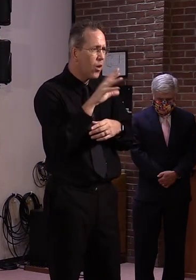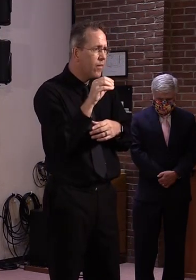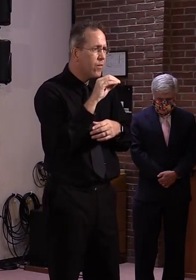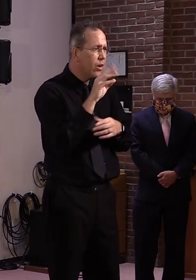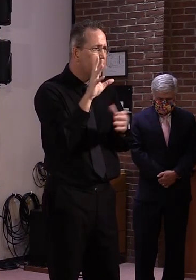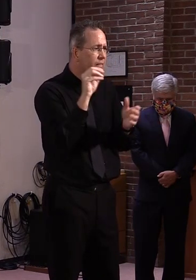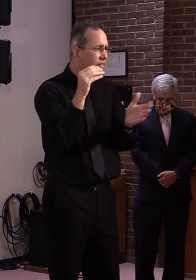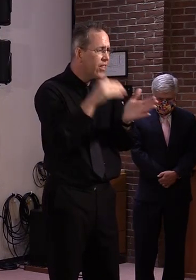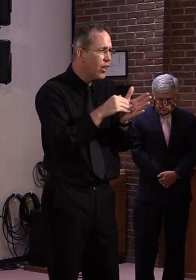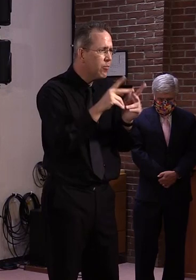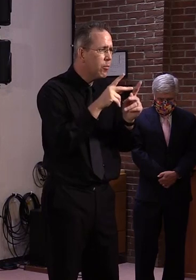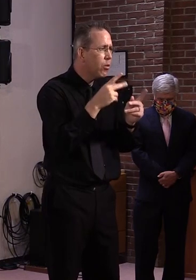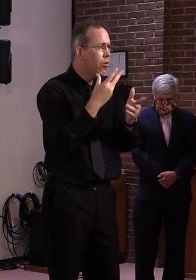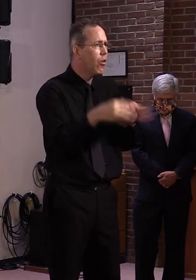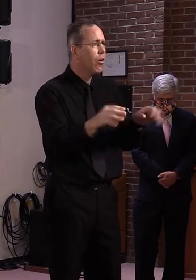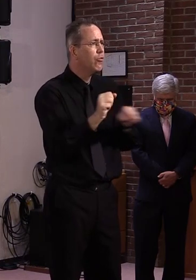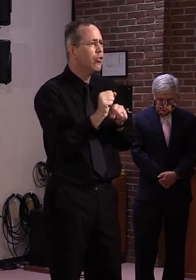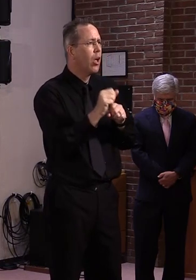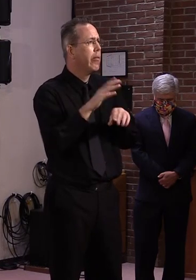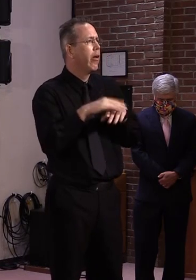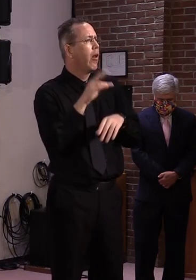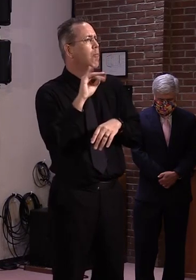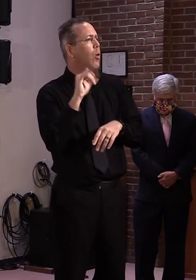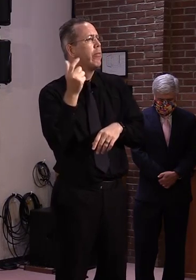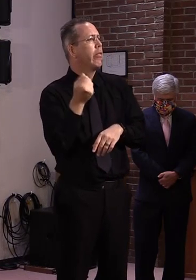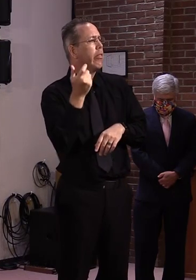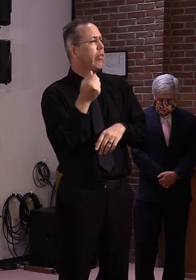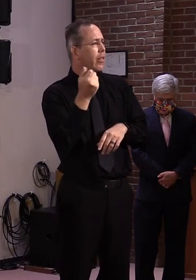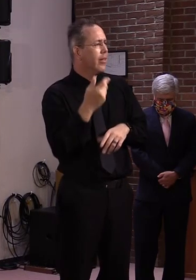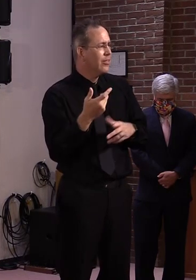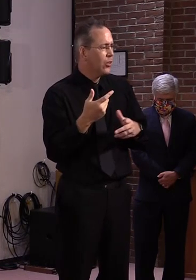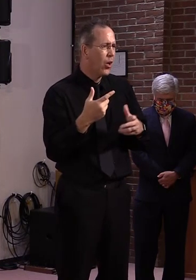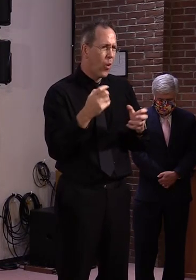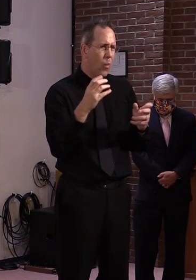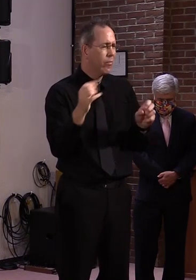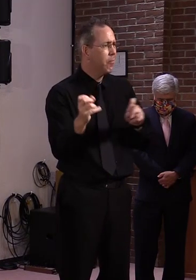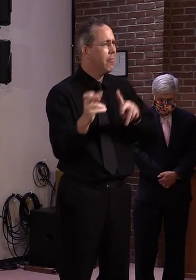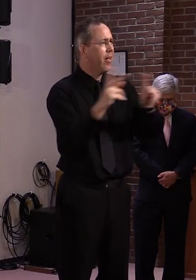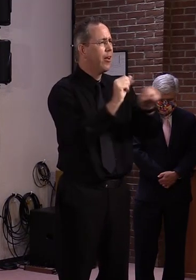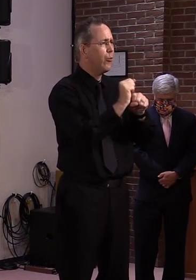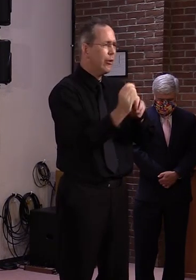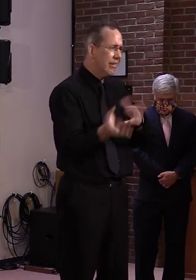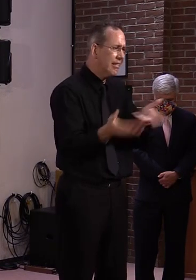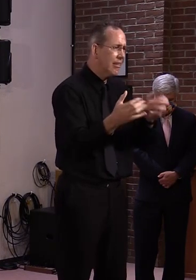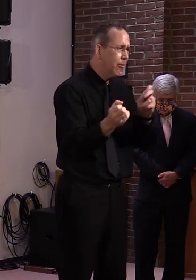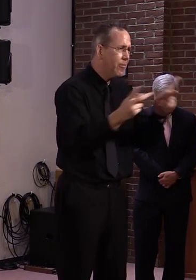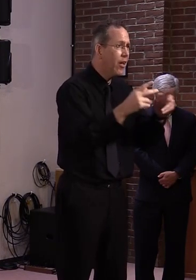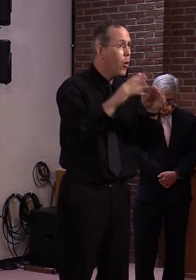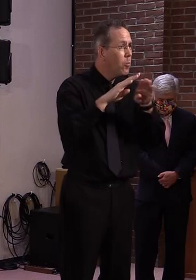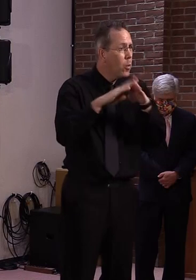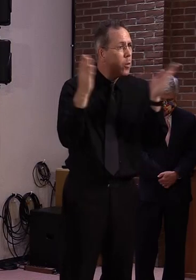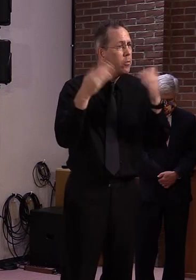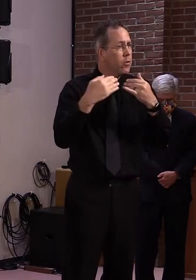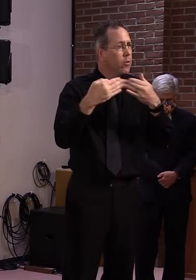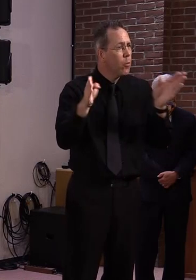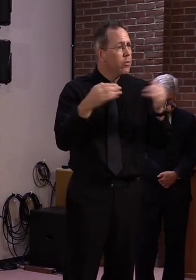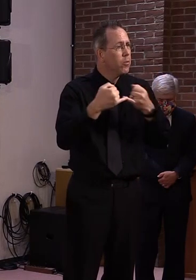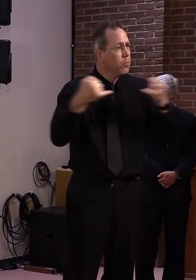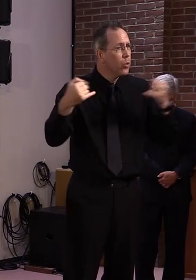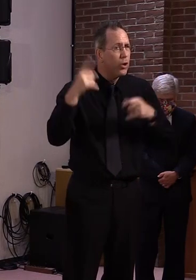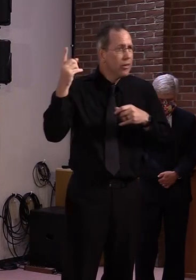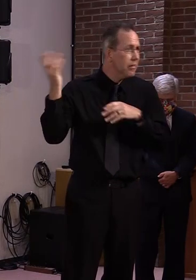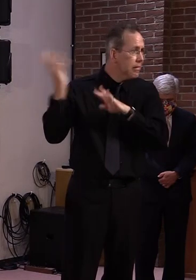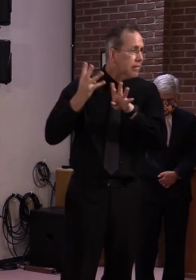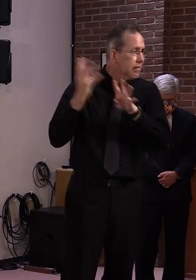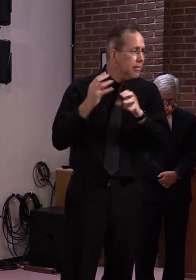obviously the quicker we can get back to normal, the quicker we can open up the border, the quicker we can get people even in immigration back